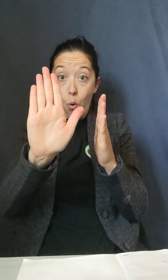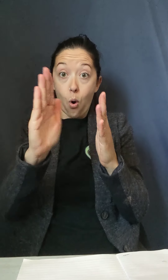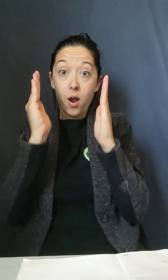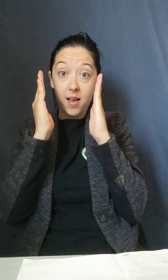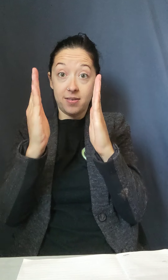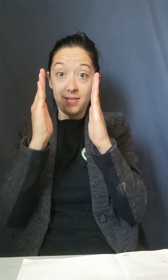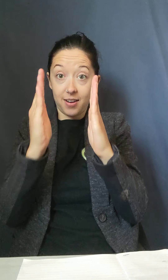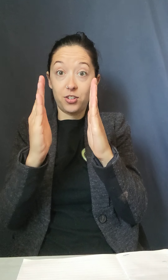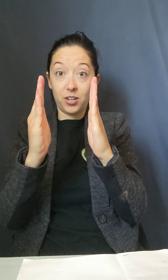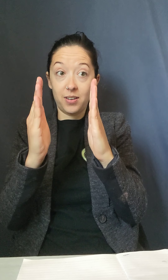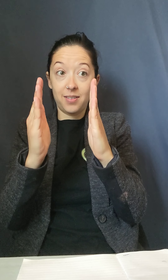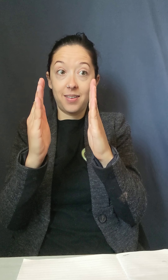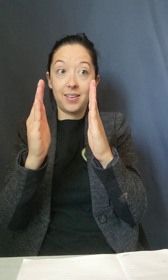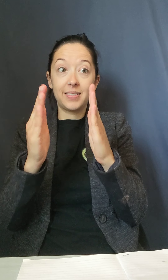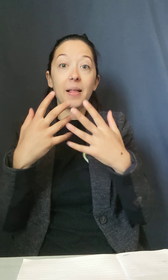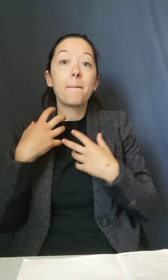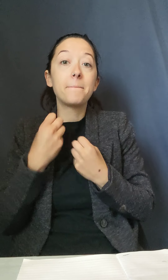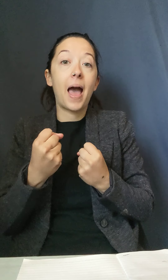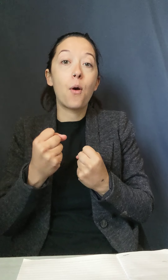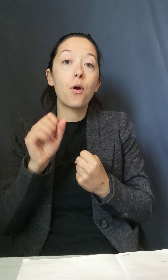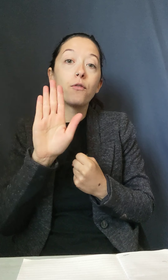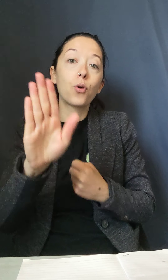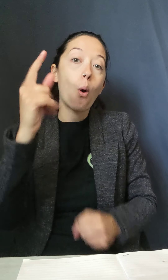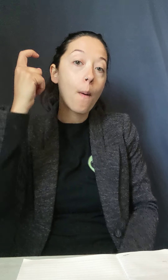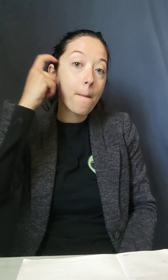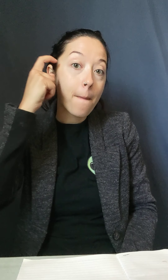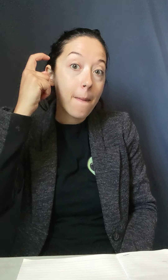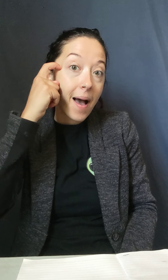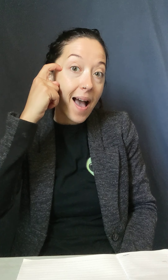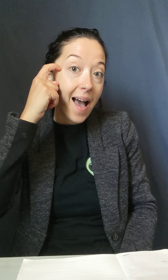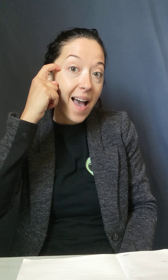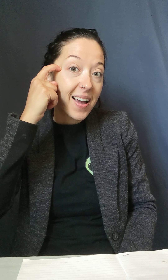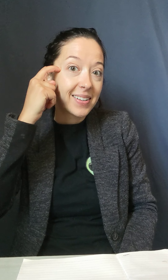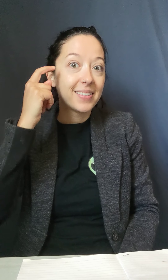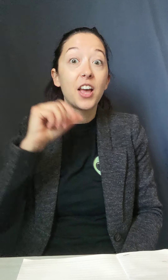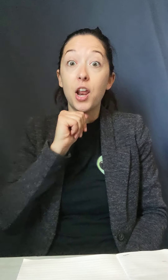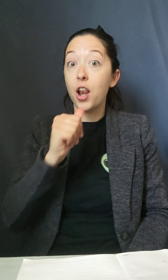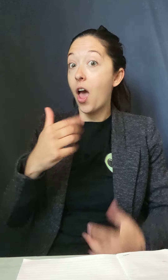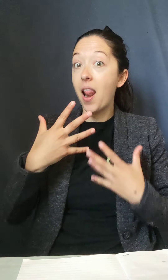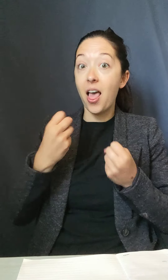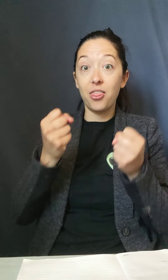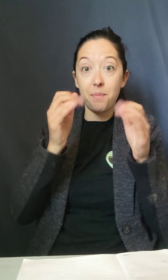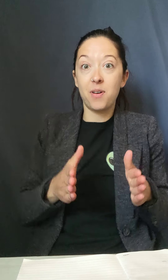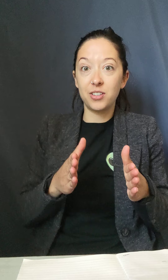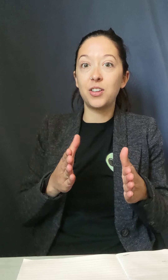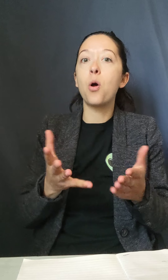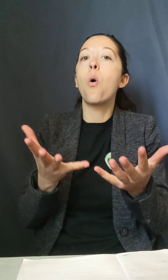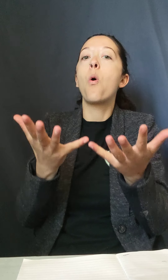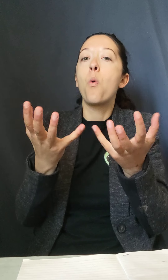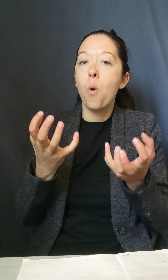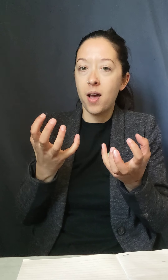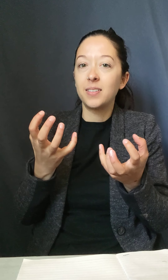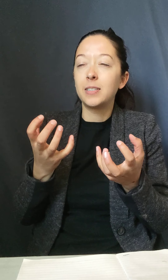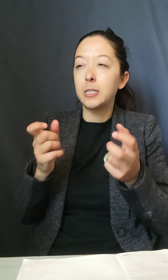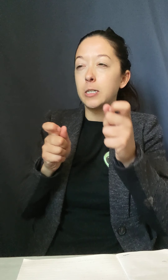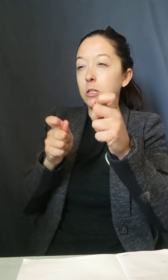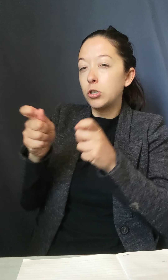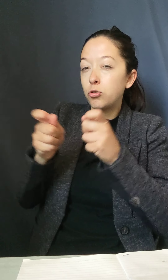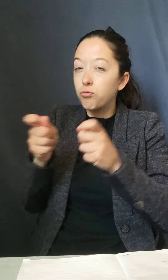psychopath, the sociopath, the borderline personality will use against you. They want to direct your attention to something. They